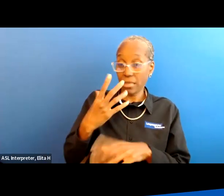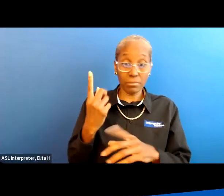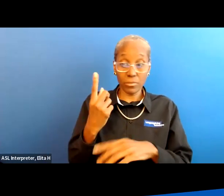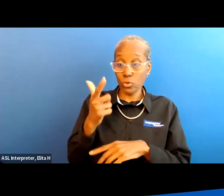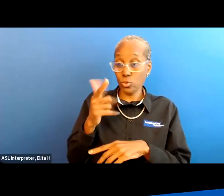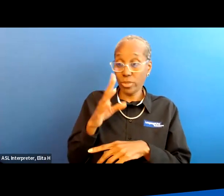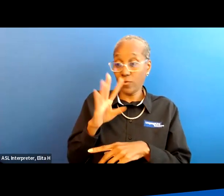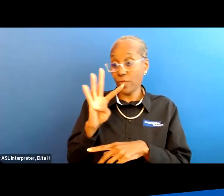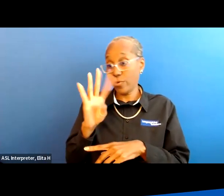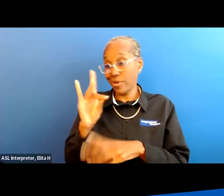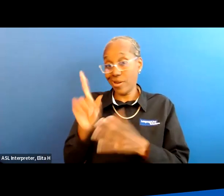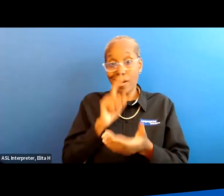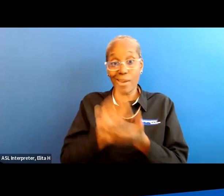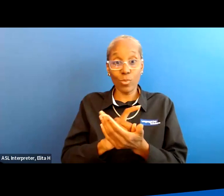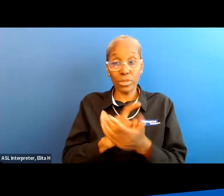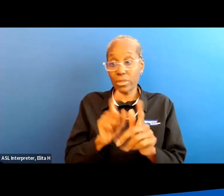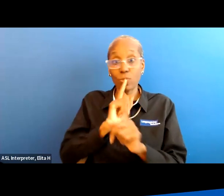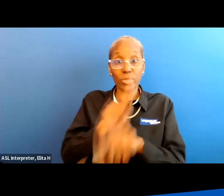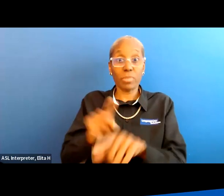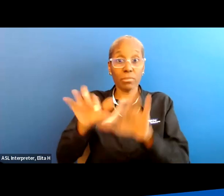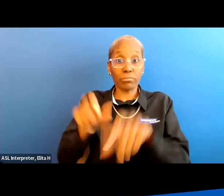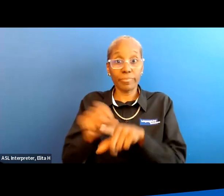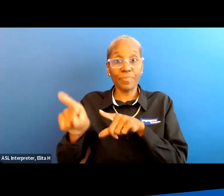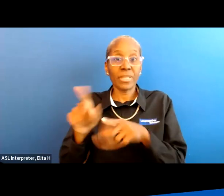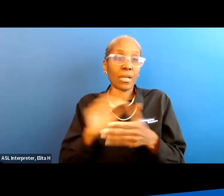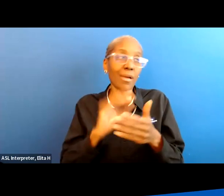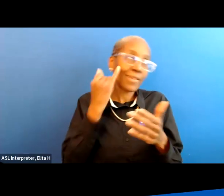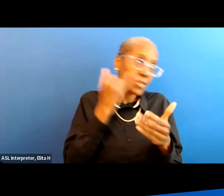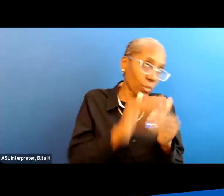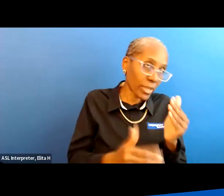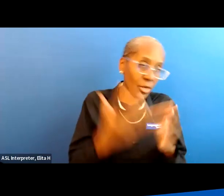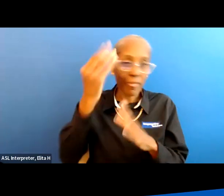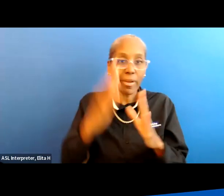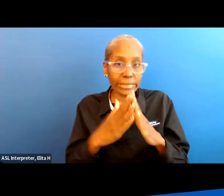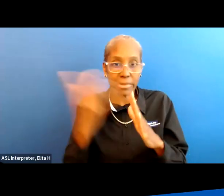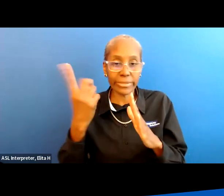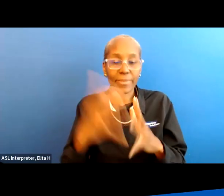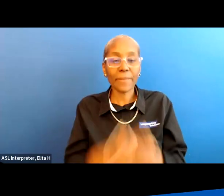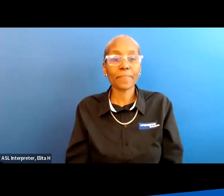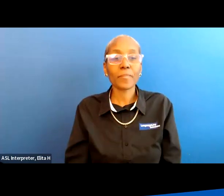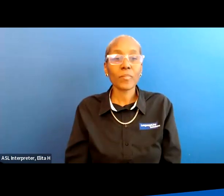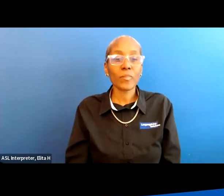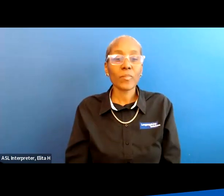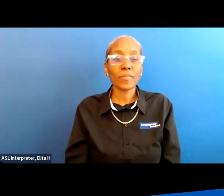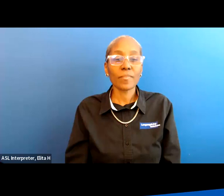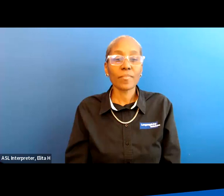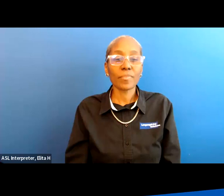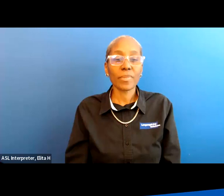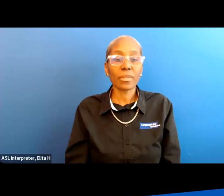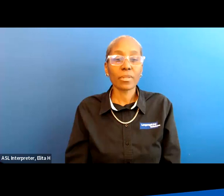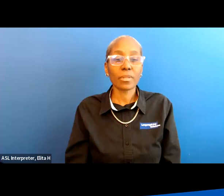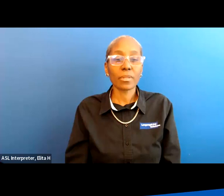than 24 to 48 hours depending on like if it's weekend or i'm out of town or something and so um